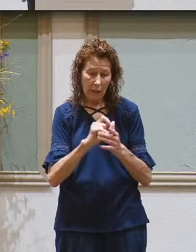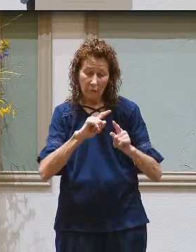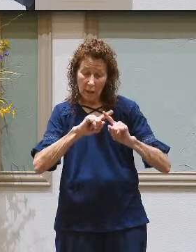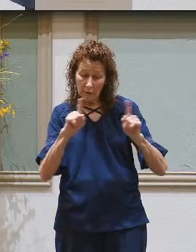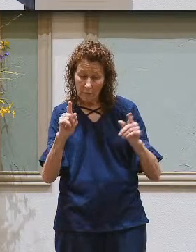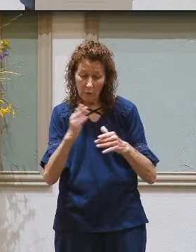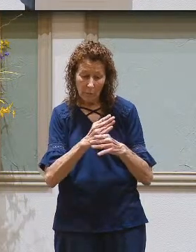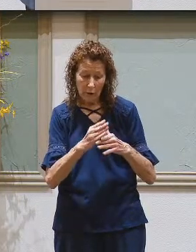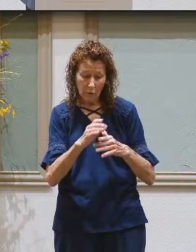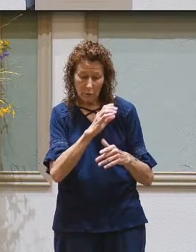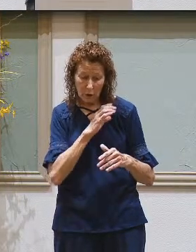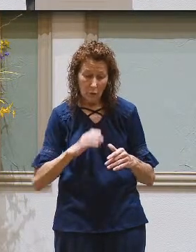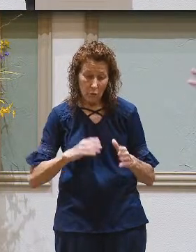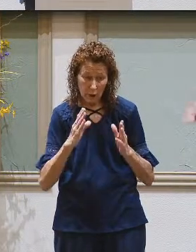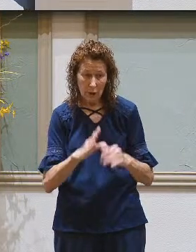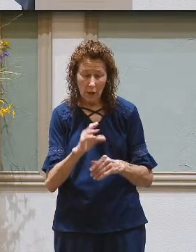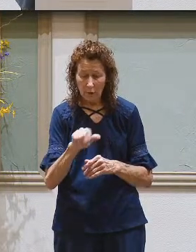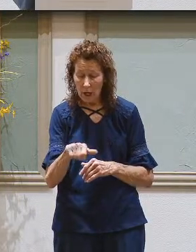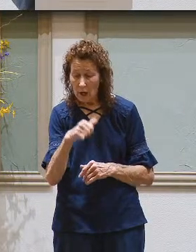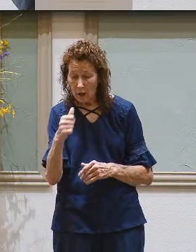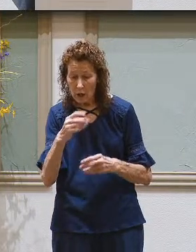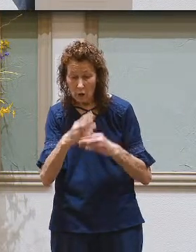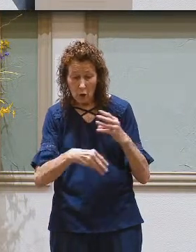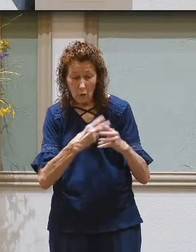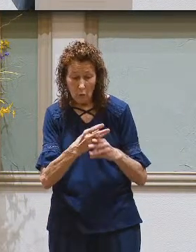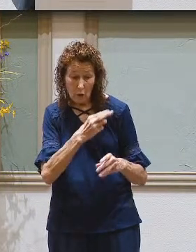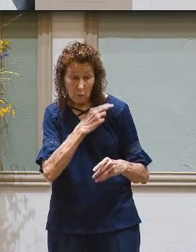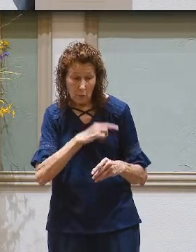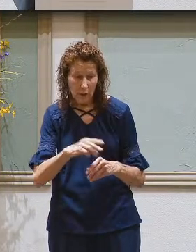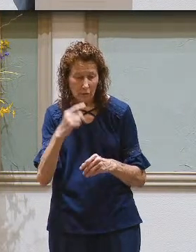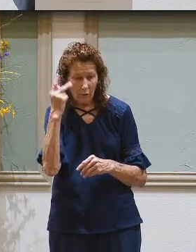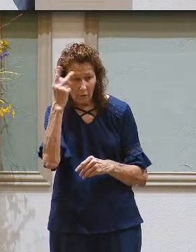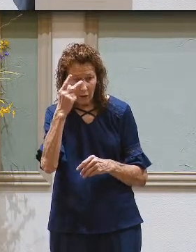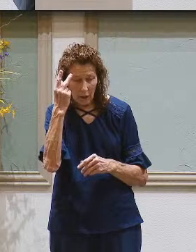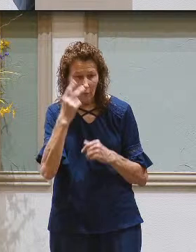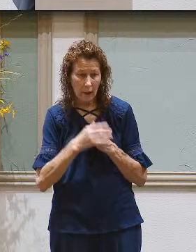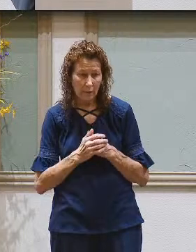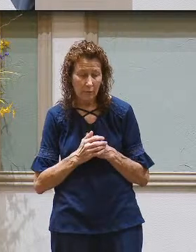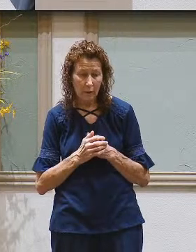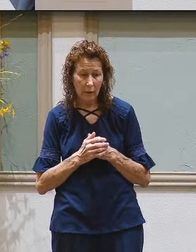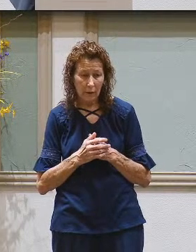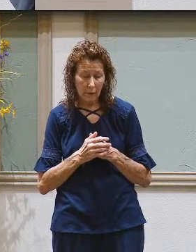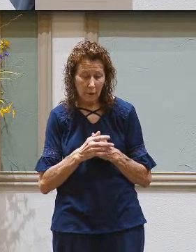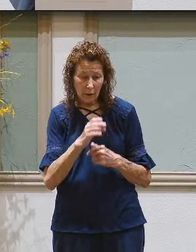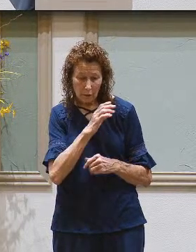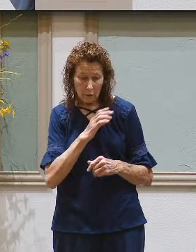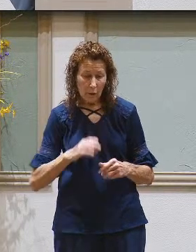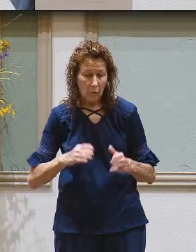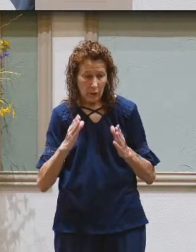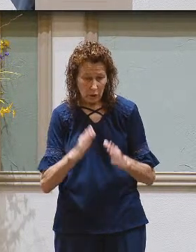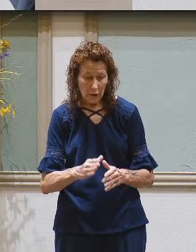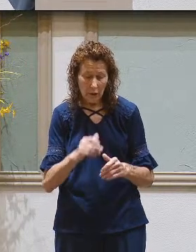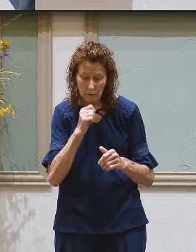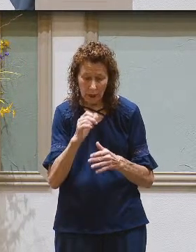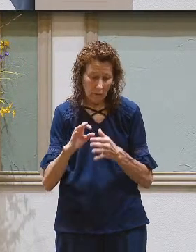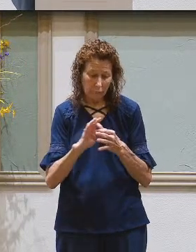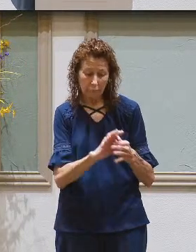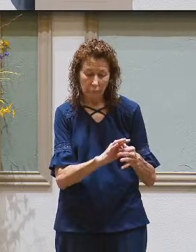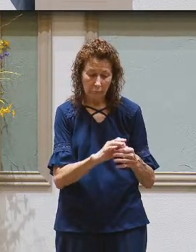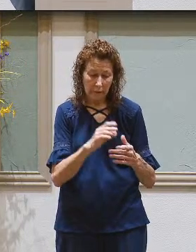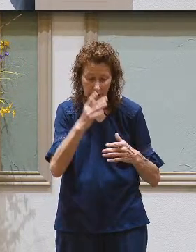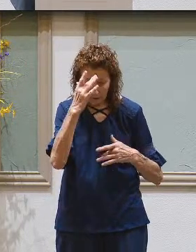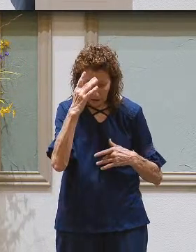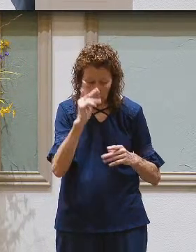between Christianity and every other world religion or philosophy. Christianity is not about a sick